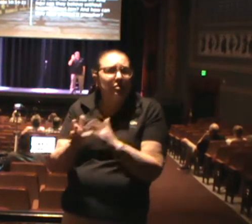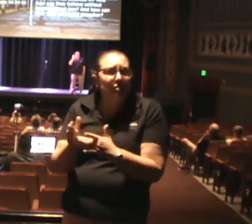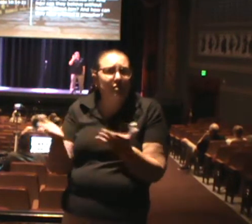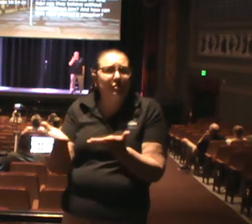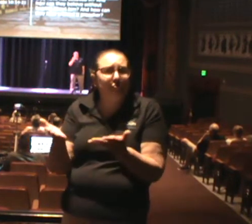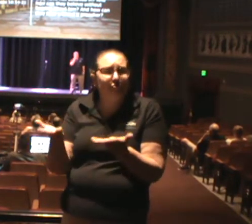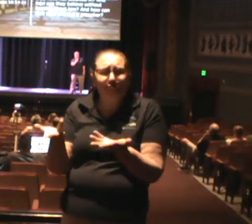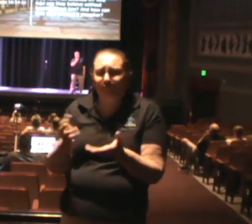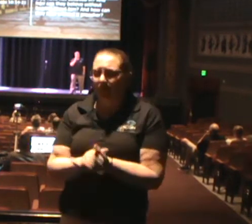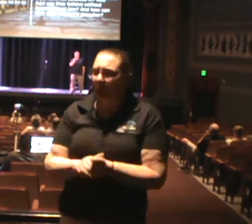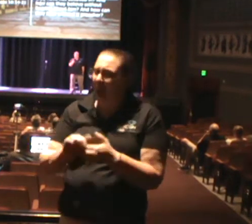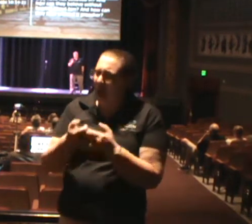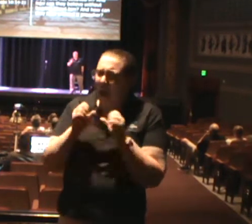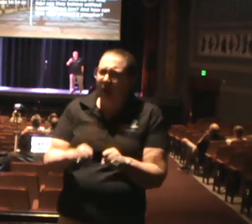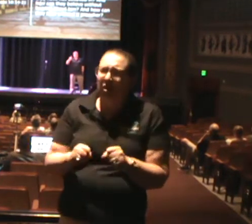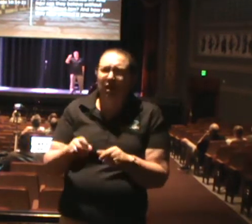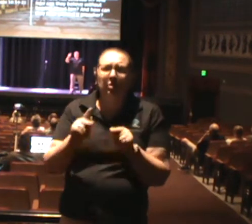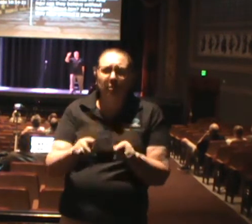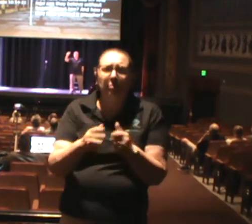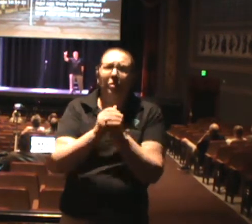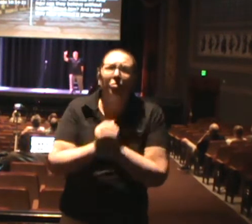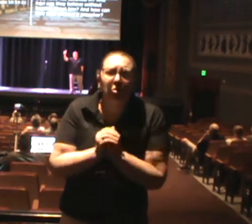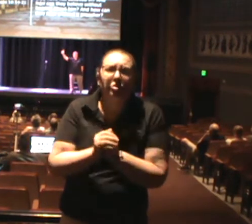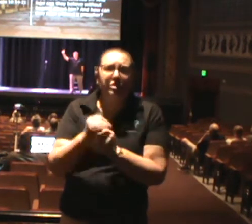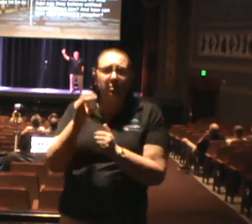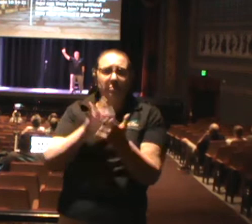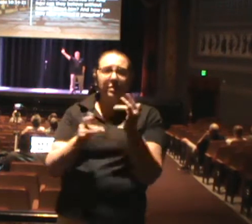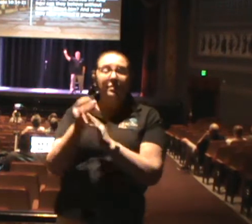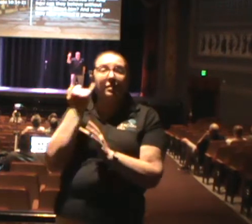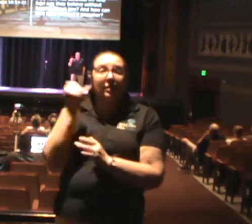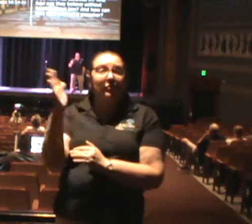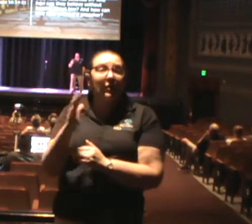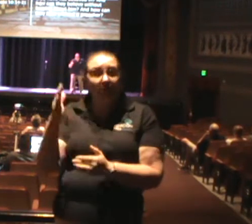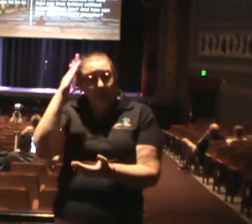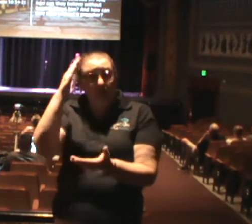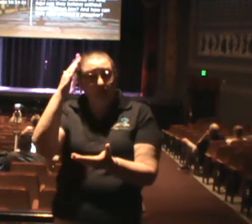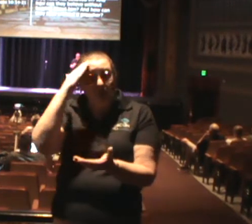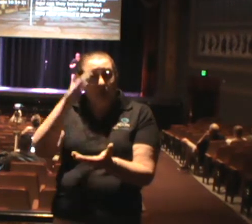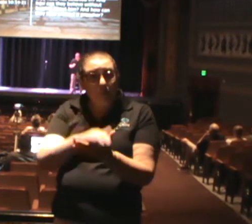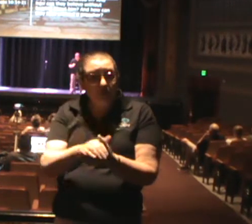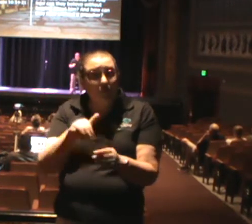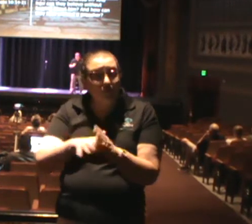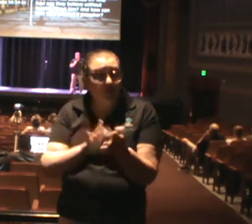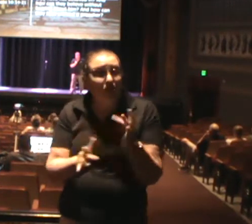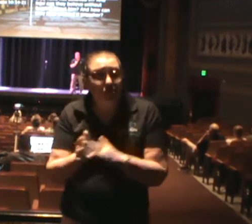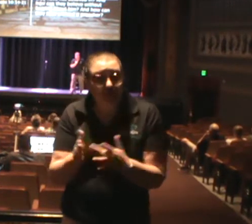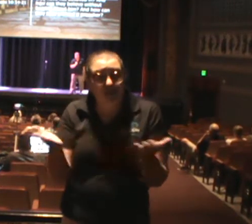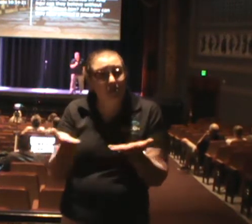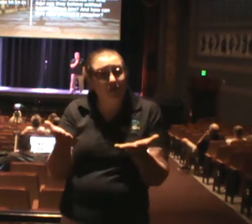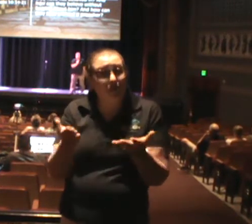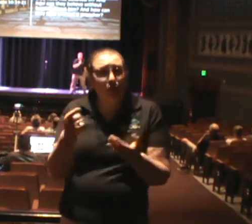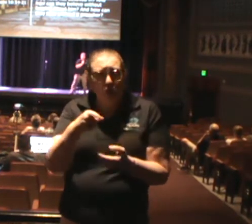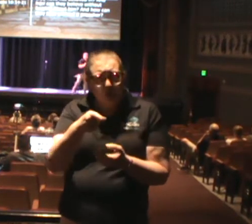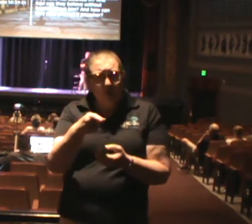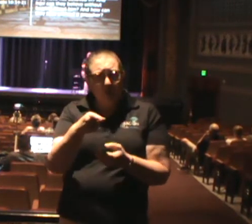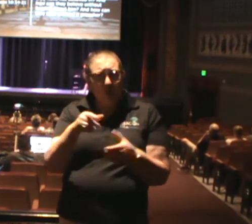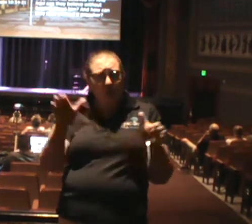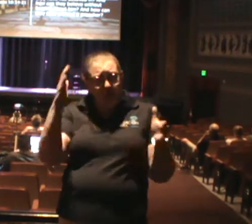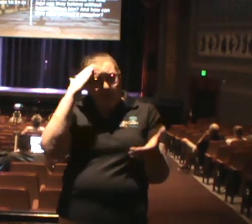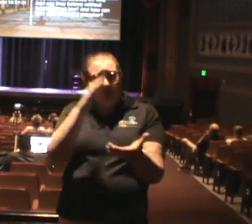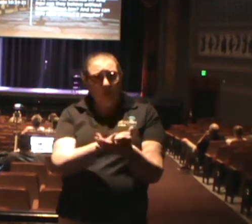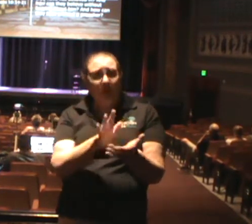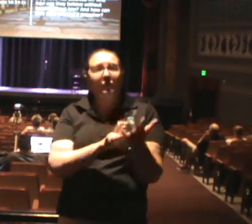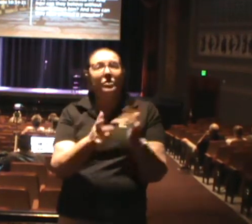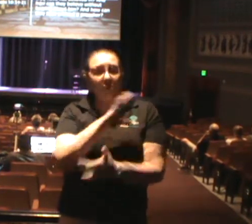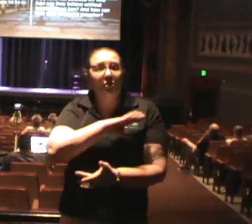How can people worship Jesus if they have never believed in Jesus? So here's the crux of the question. Do you believe that Jesus Christ